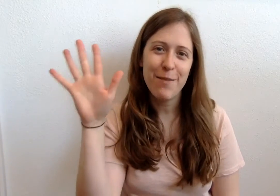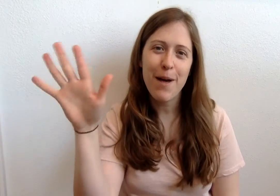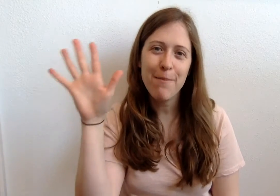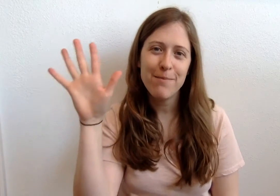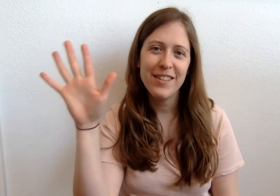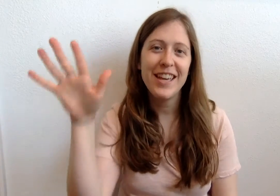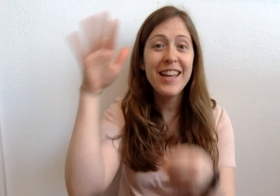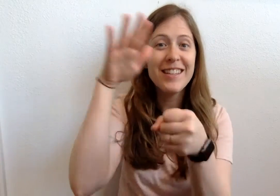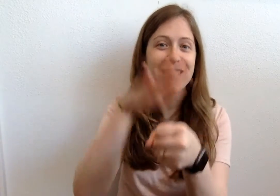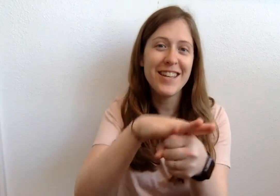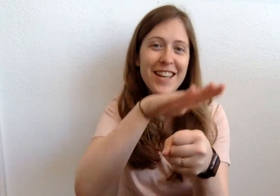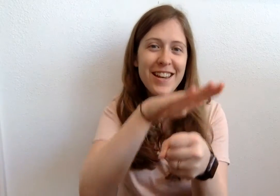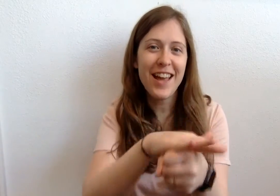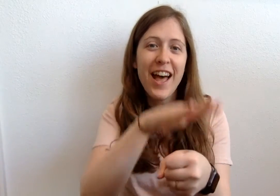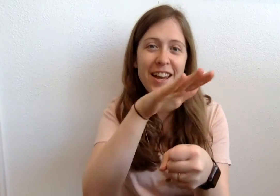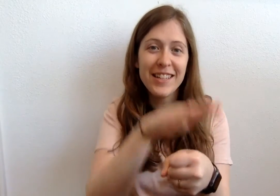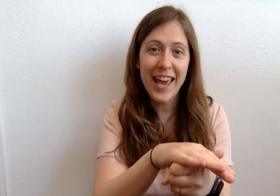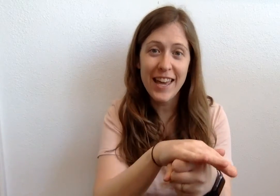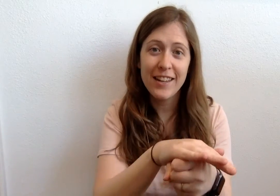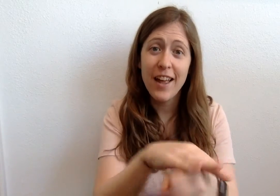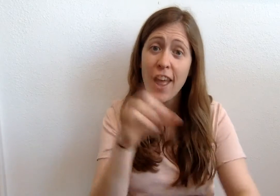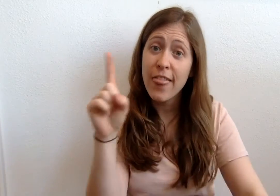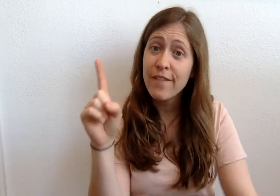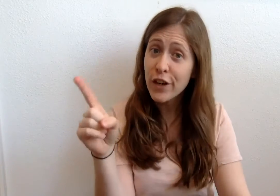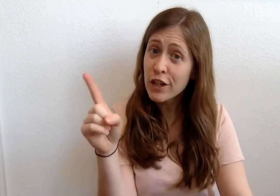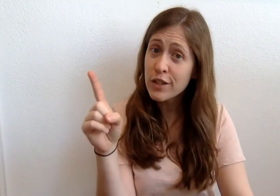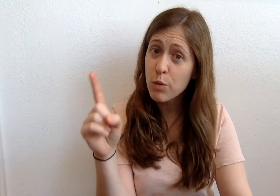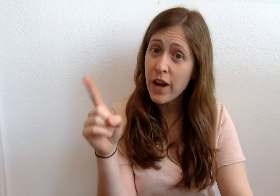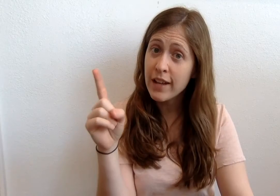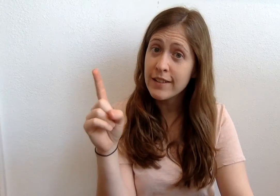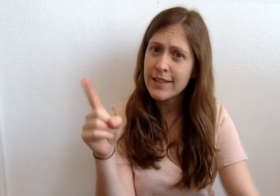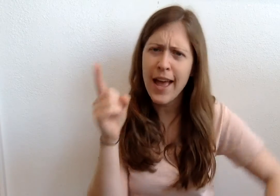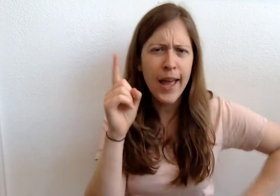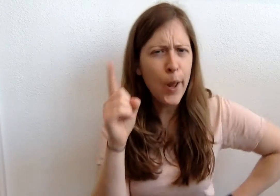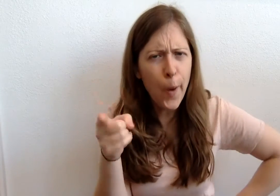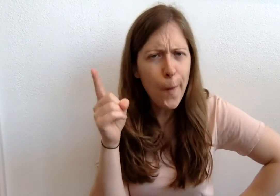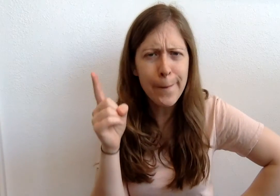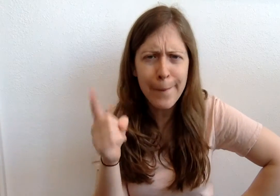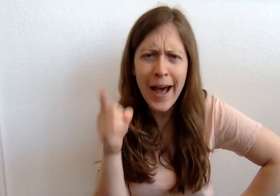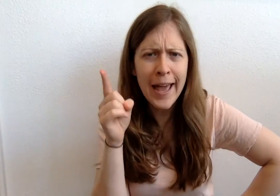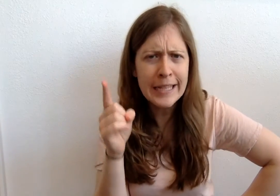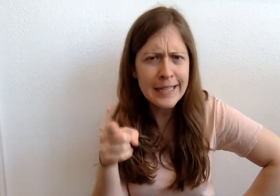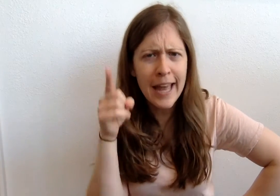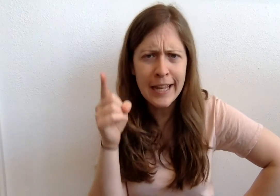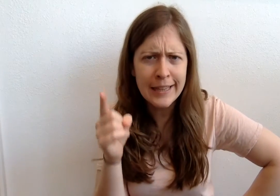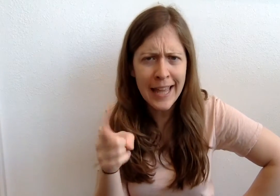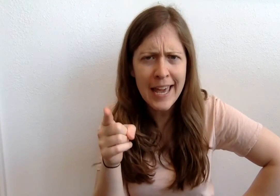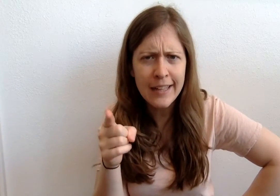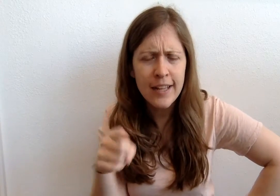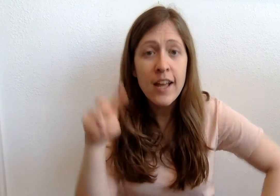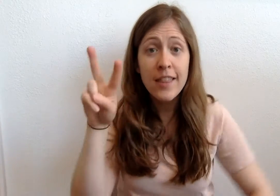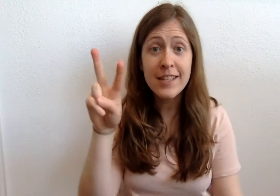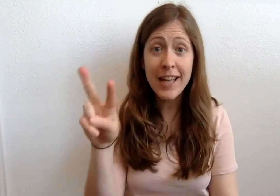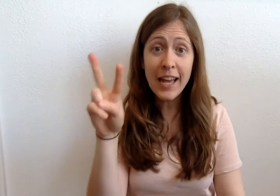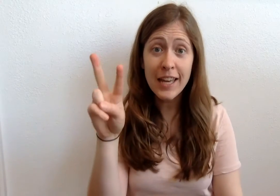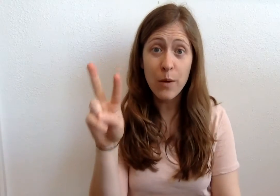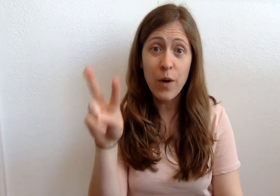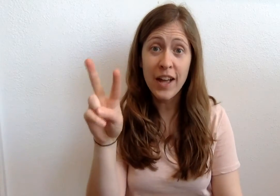pumpkins sitting on a gate, the first one said, oh my, it's getting late, the second one